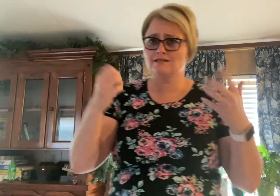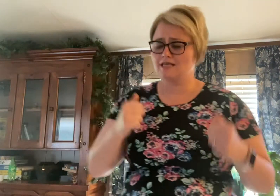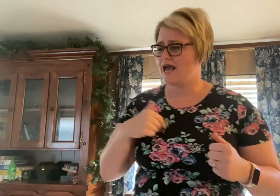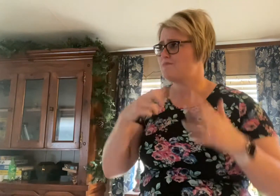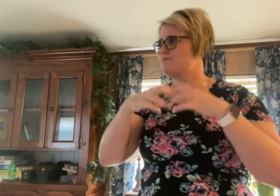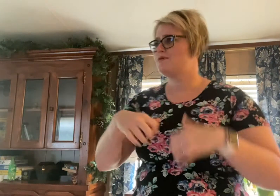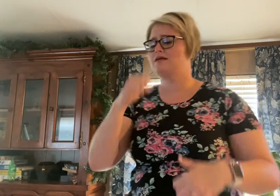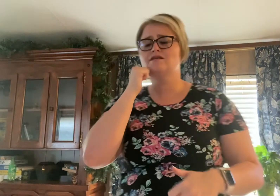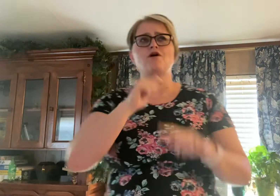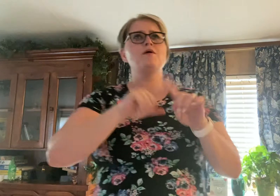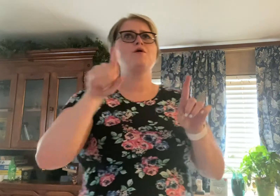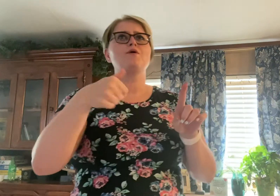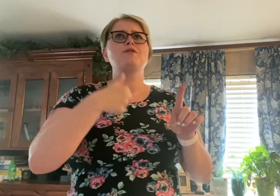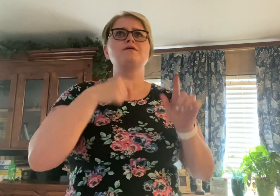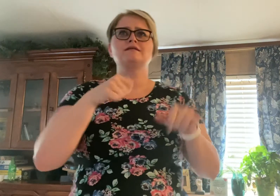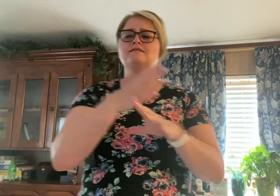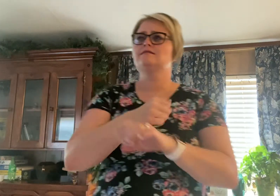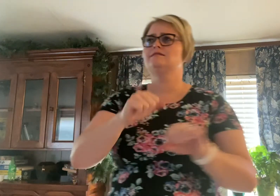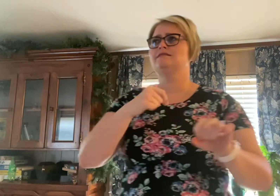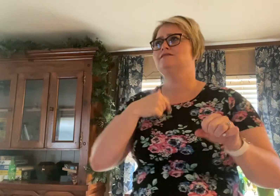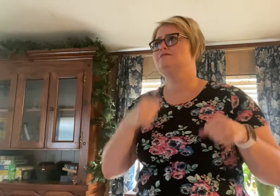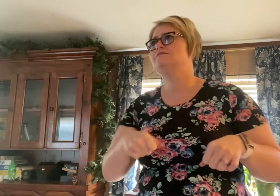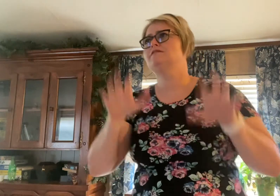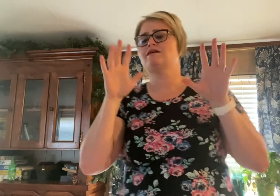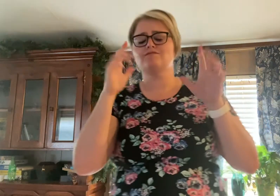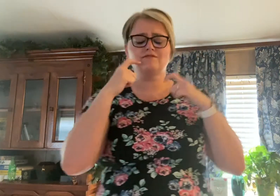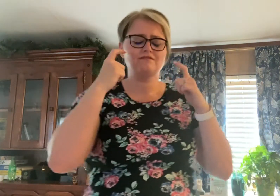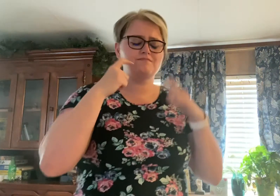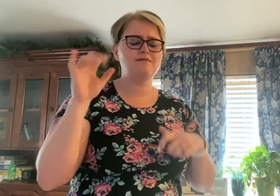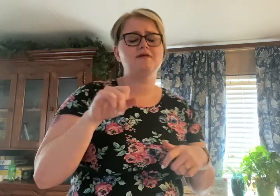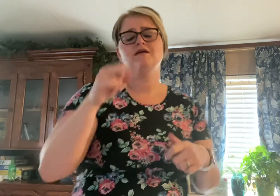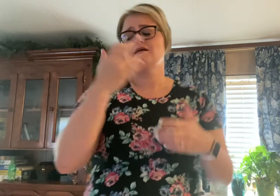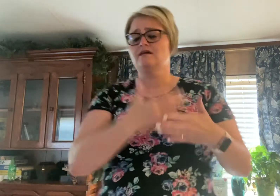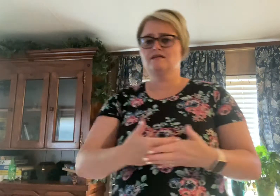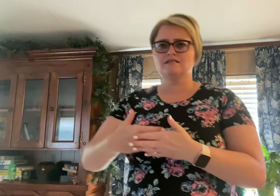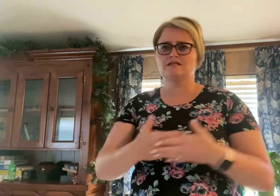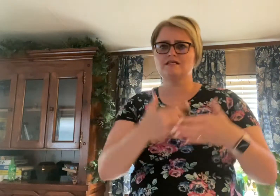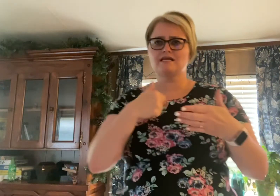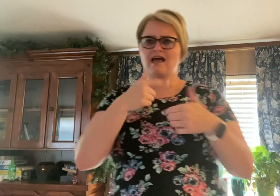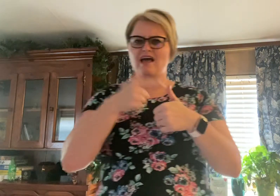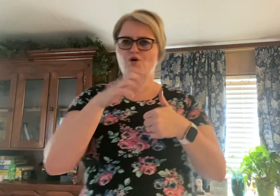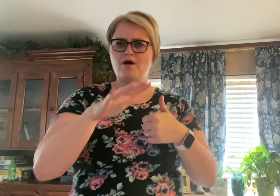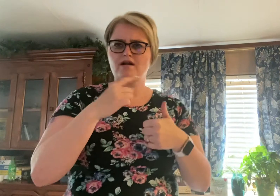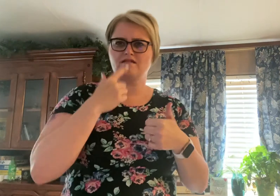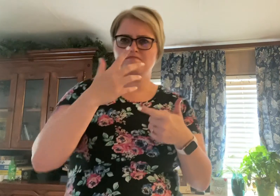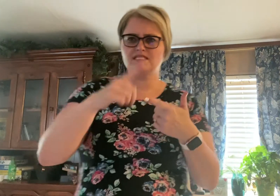But only me can see me So I'm perpetuating Crying like a fucking baby I don't want to miss a better I don't want to miss a